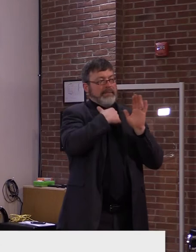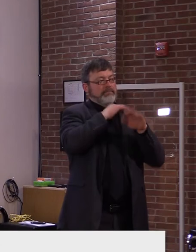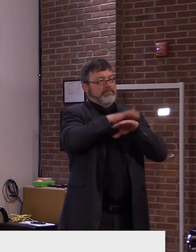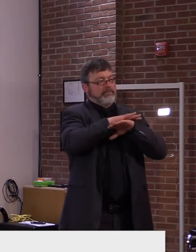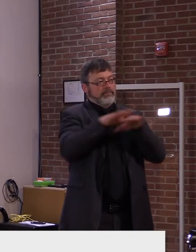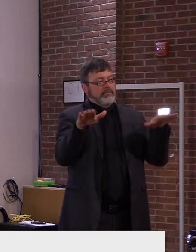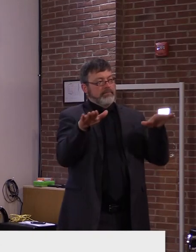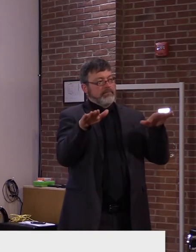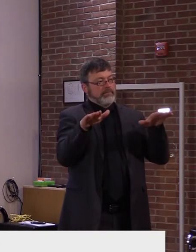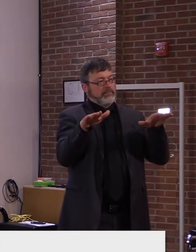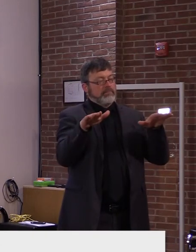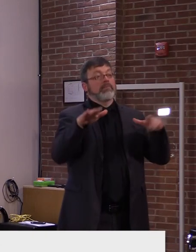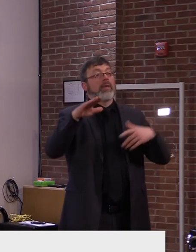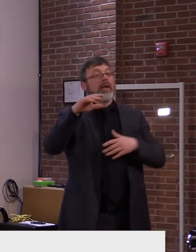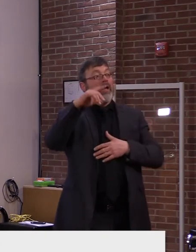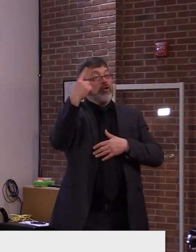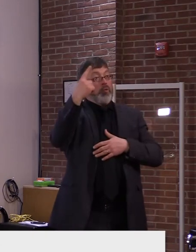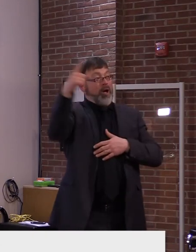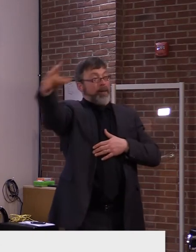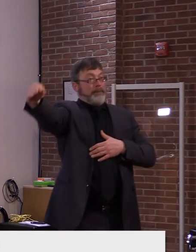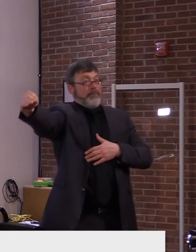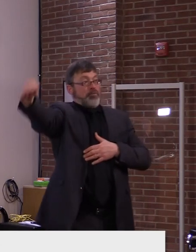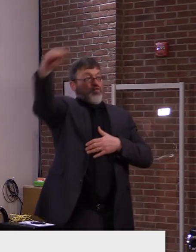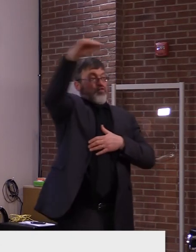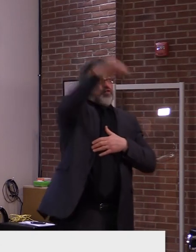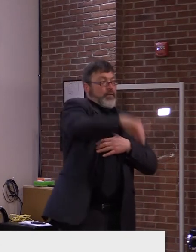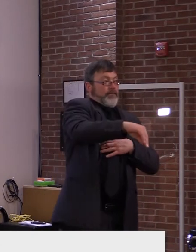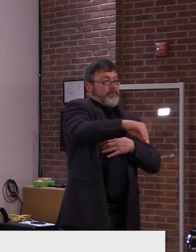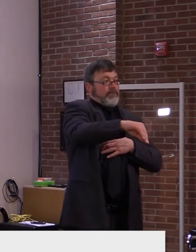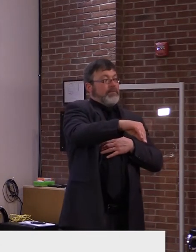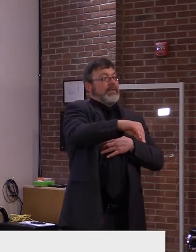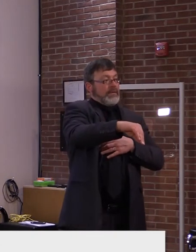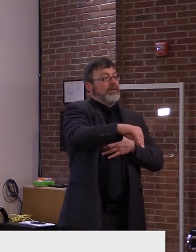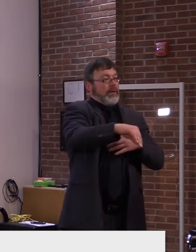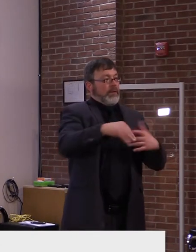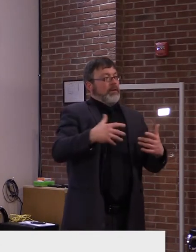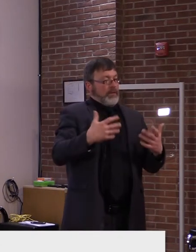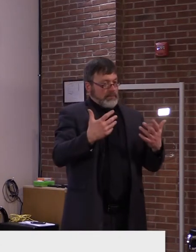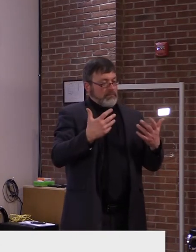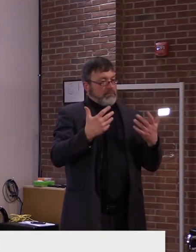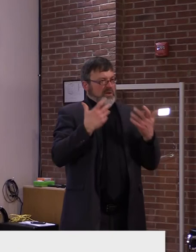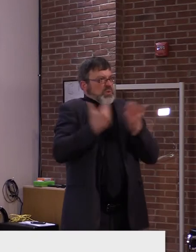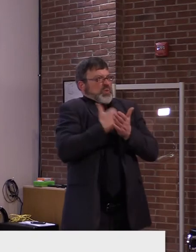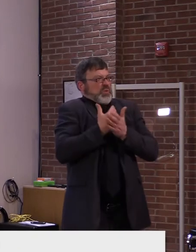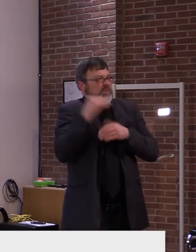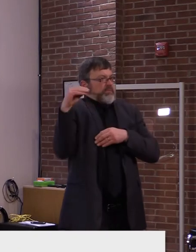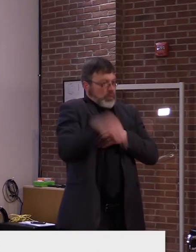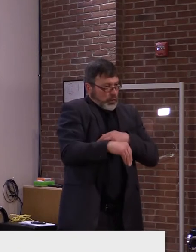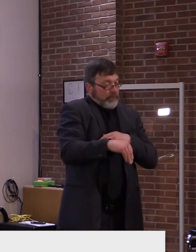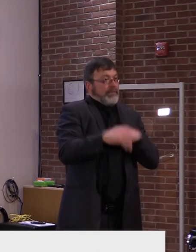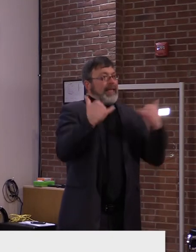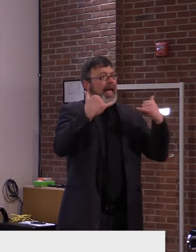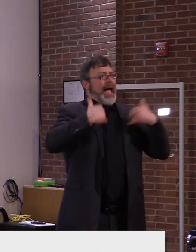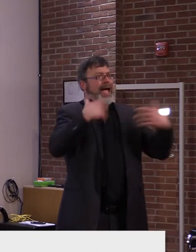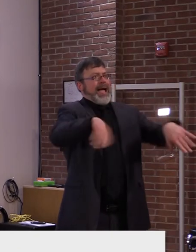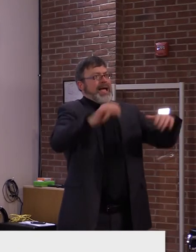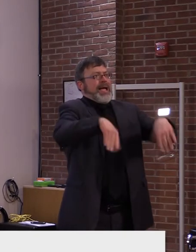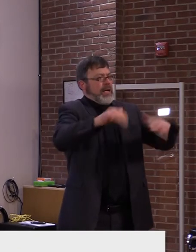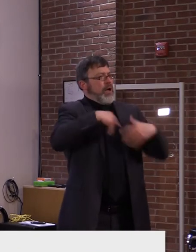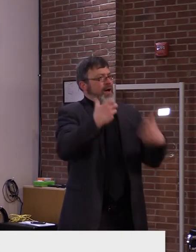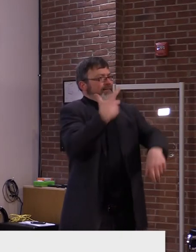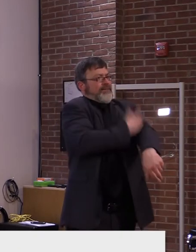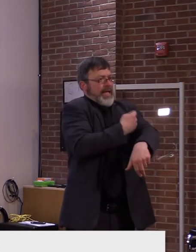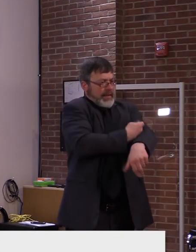We have two criteria. Um, one, you have to be a Vermont resident and you have to self-attest when you sign up that you're a Vermont